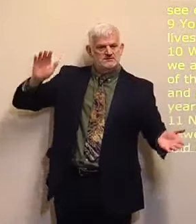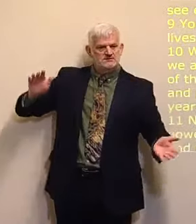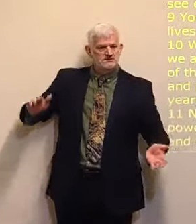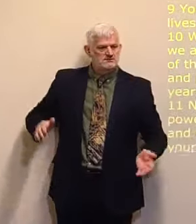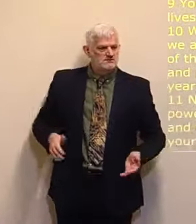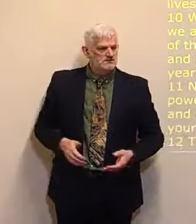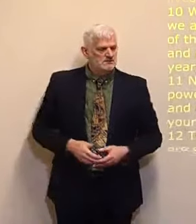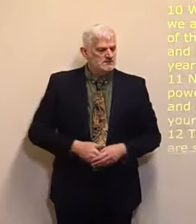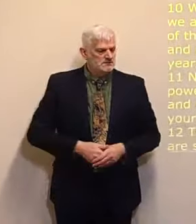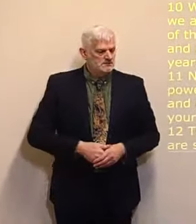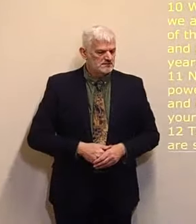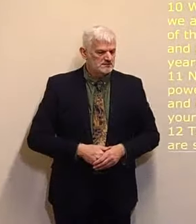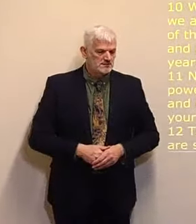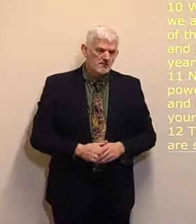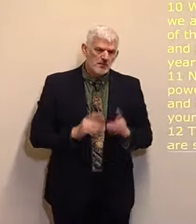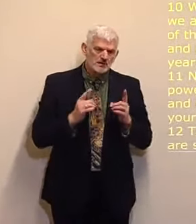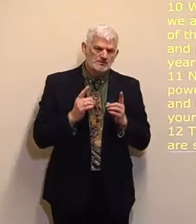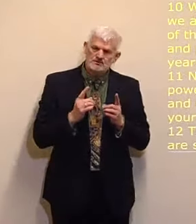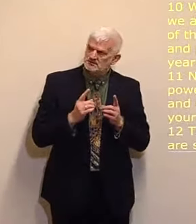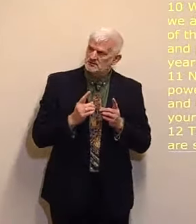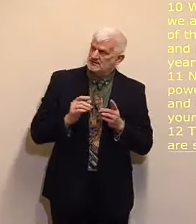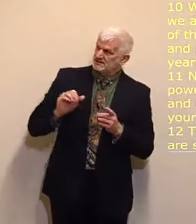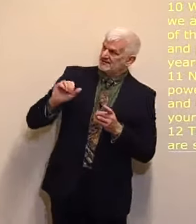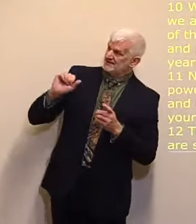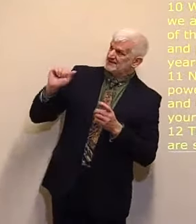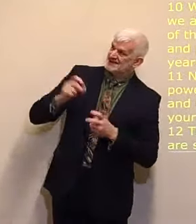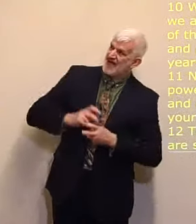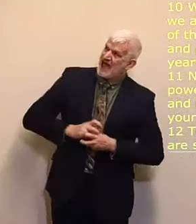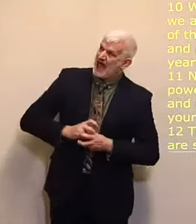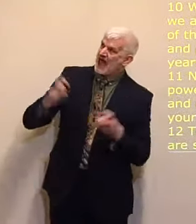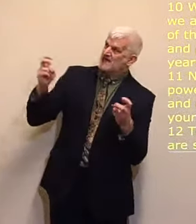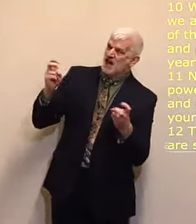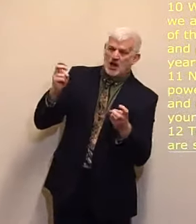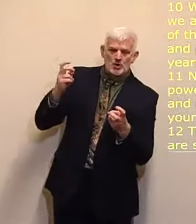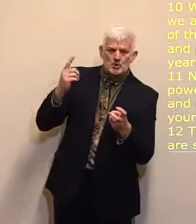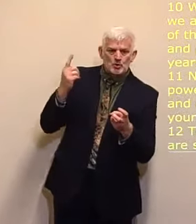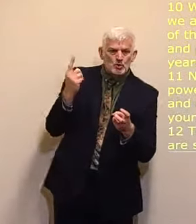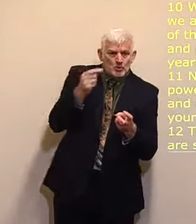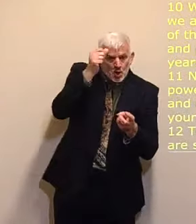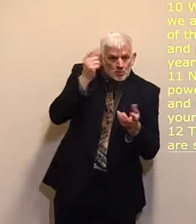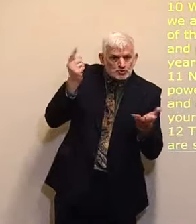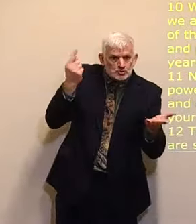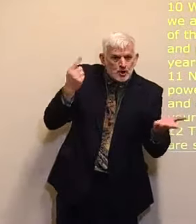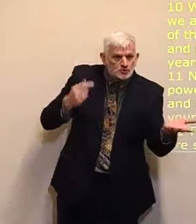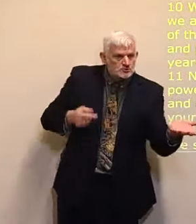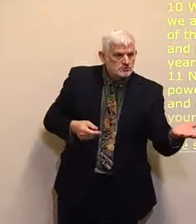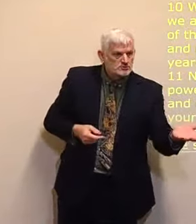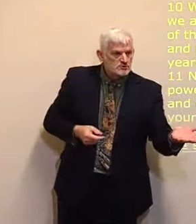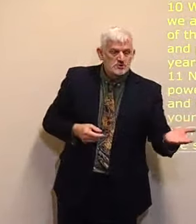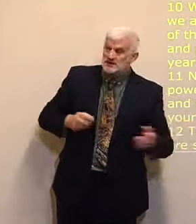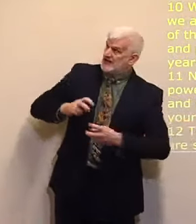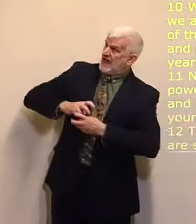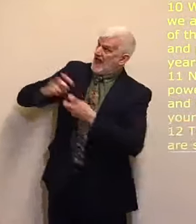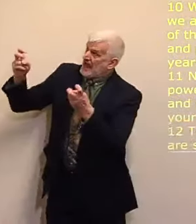Who knoweth the power of thine anger Even according to thy fear so is thy wrath